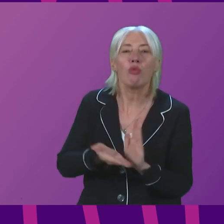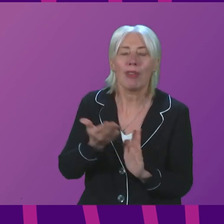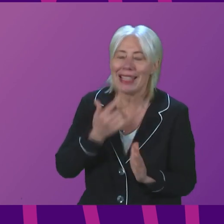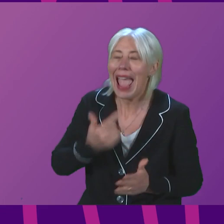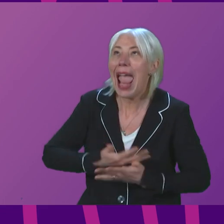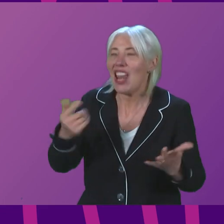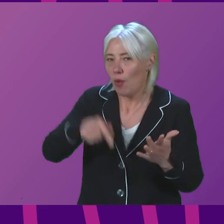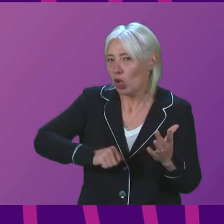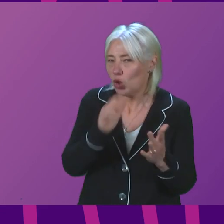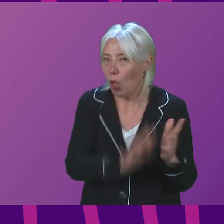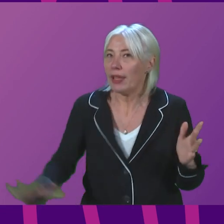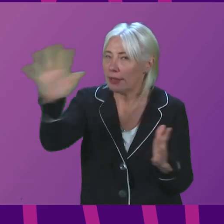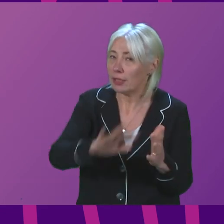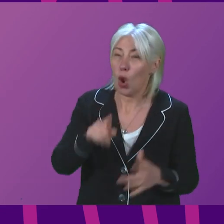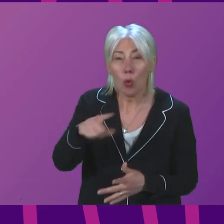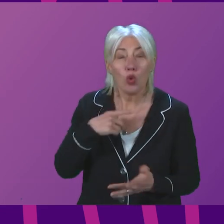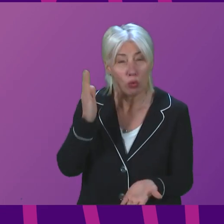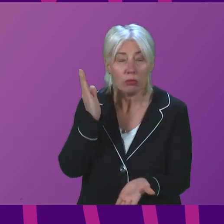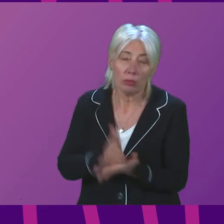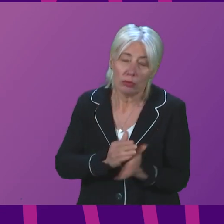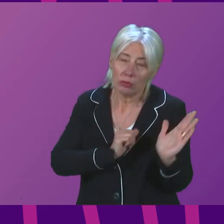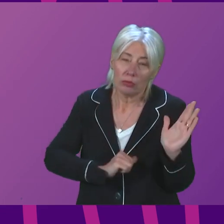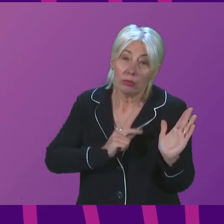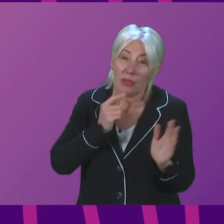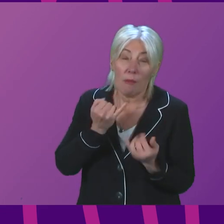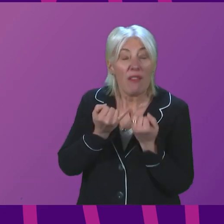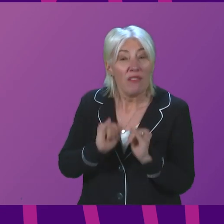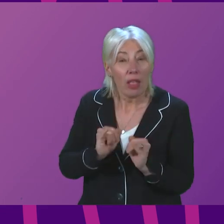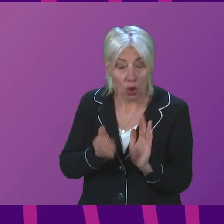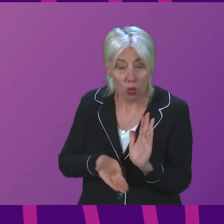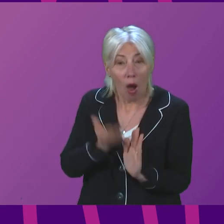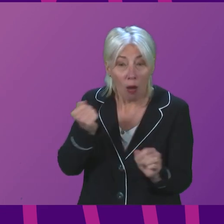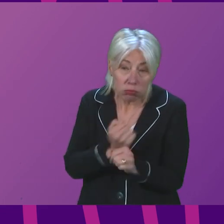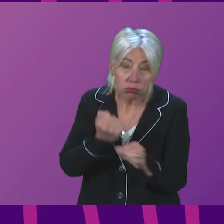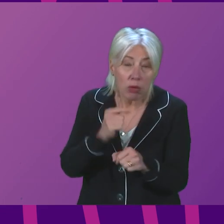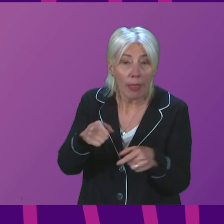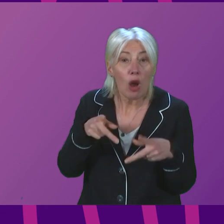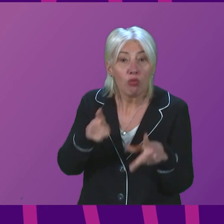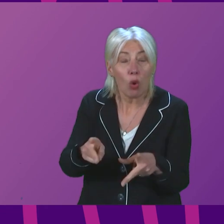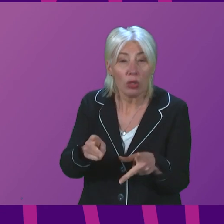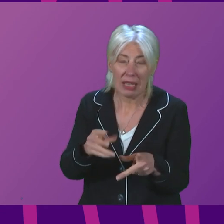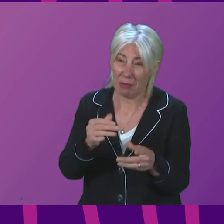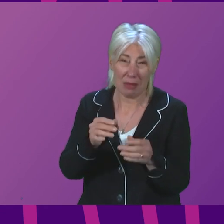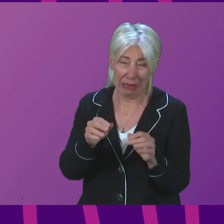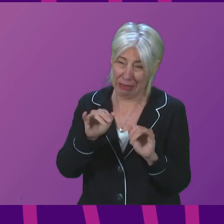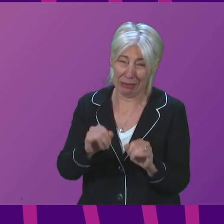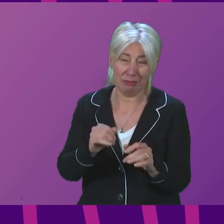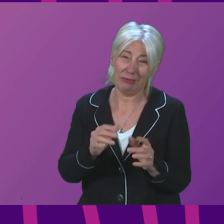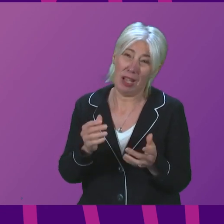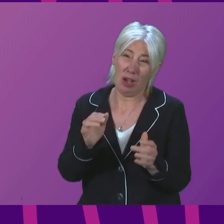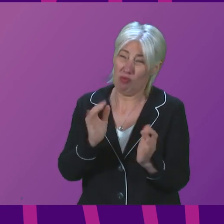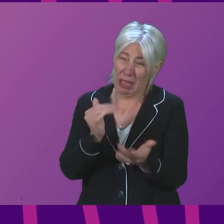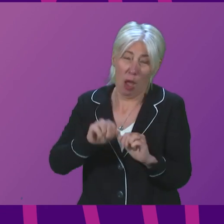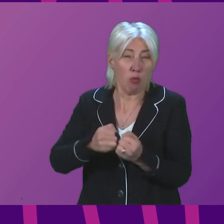in the country. Will you admit that the failure to upgrade this dangerous road often referred to as a goat track represents a